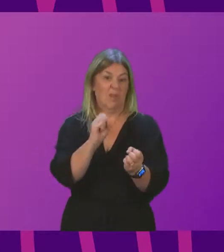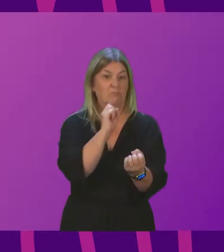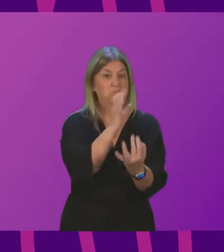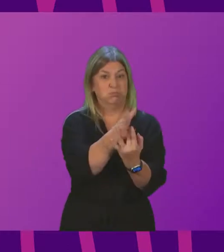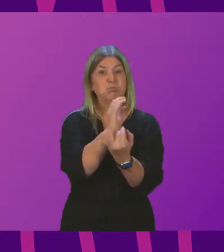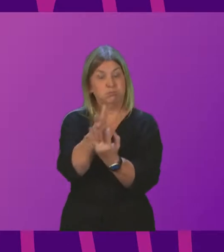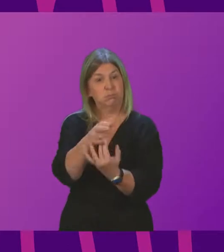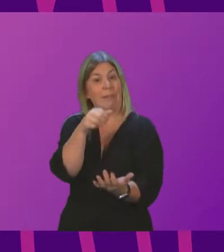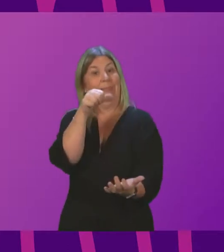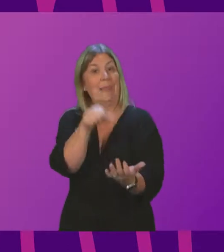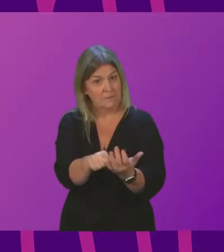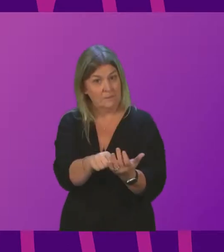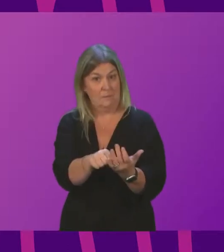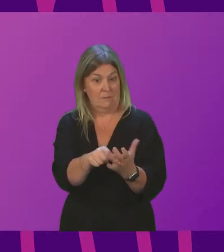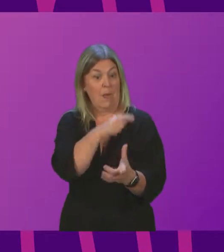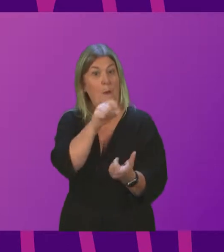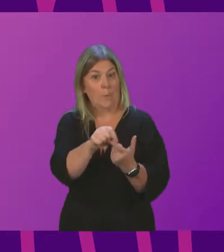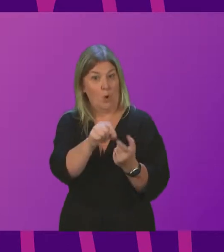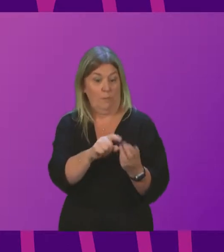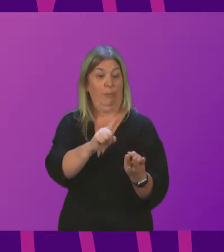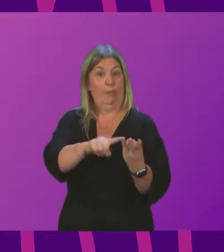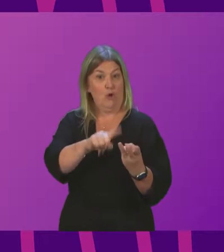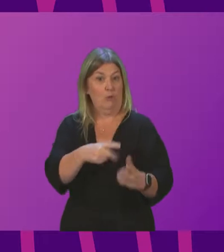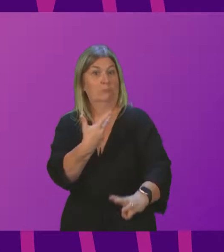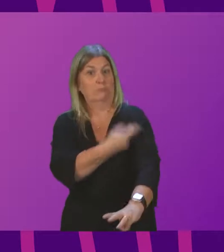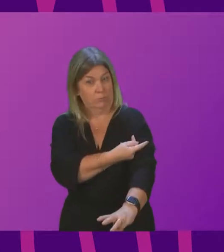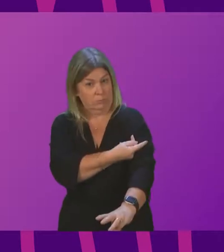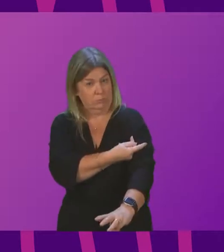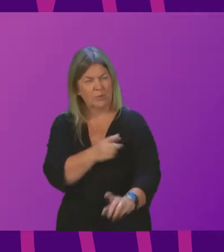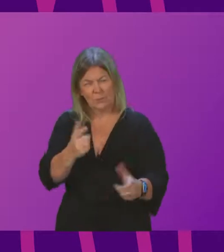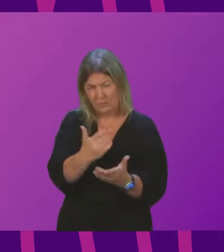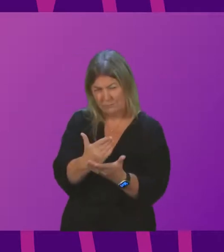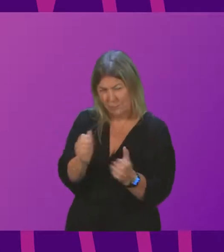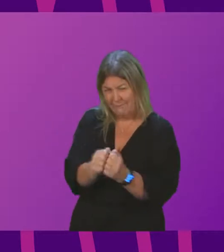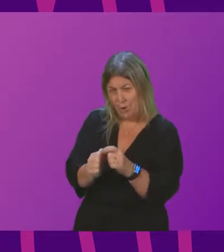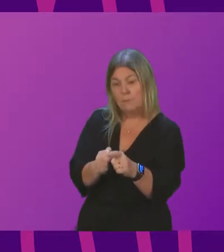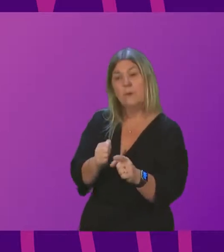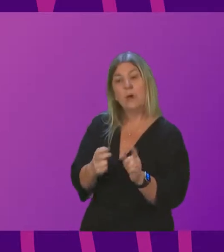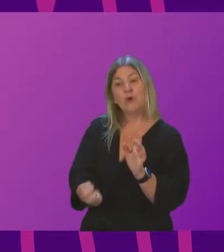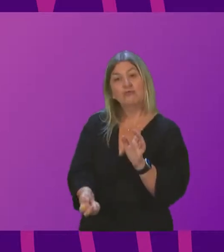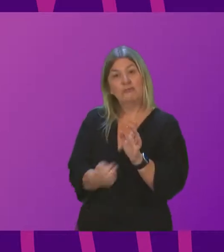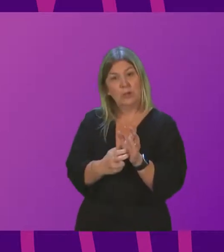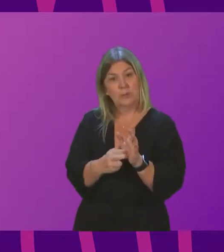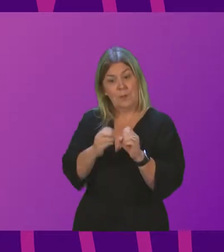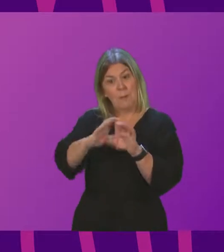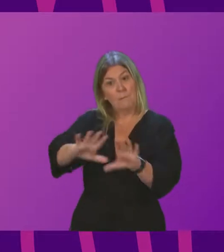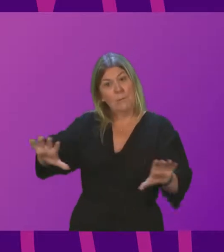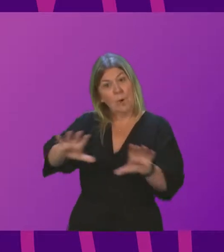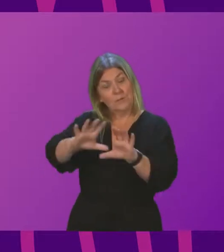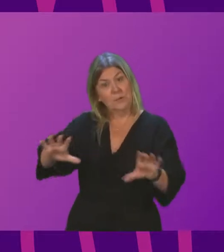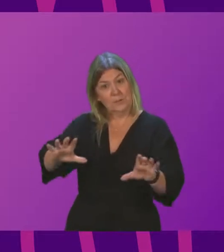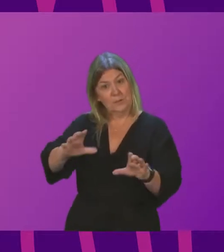Can the First Minister confirm to my constituents that if you are registered with a board as GP, that even if you have had one or both